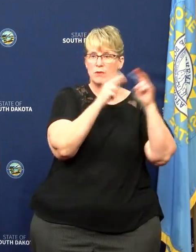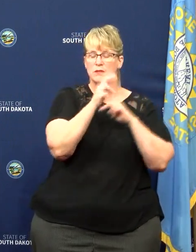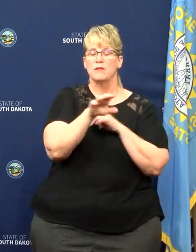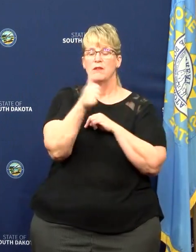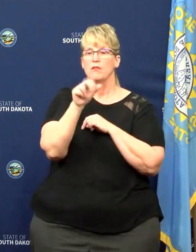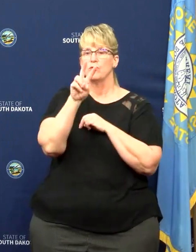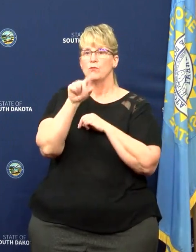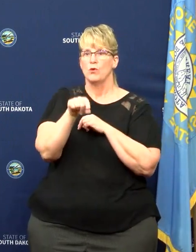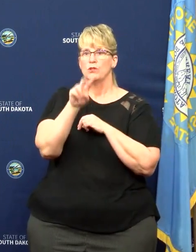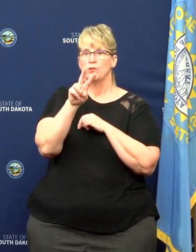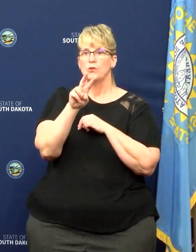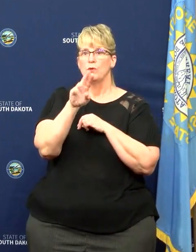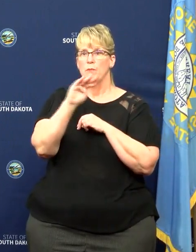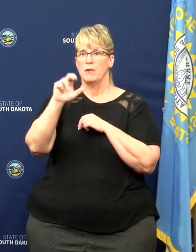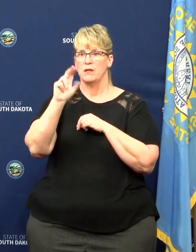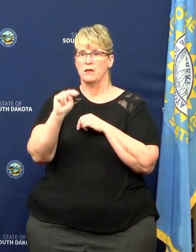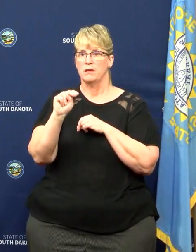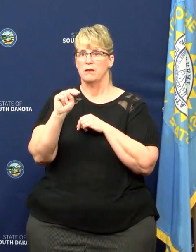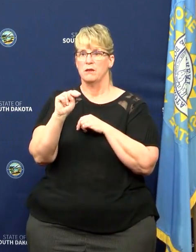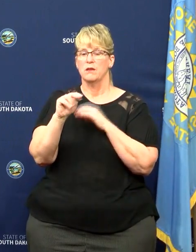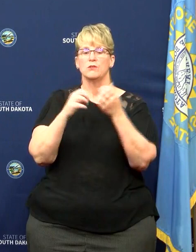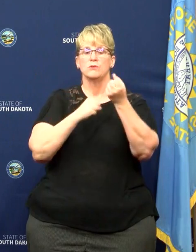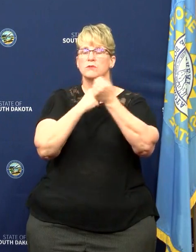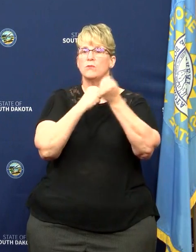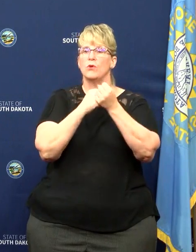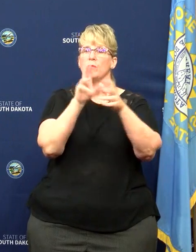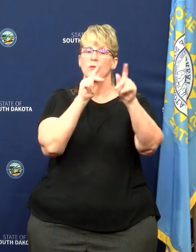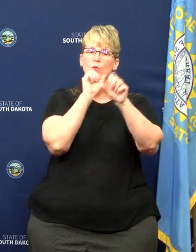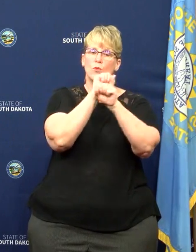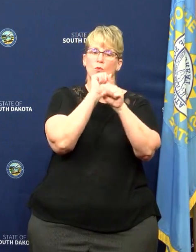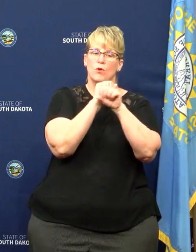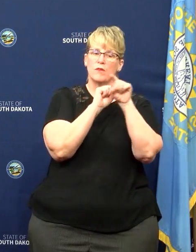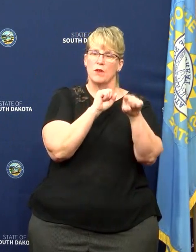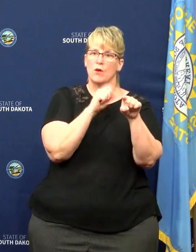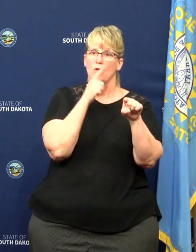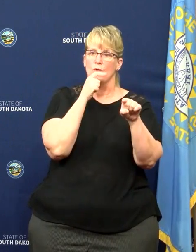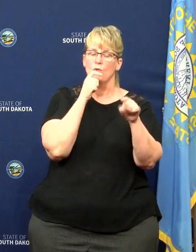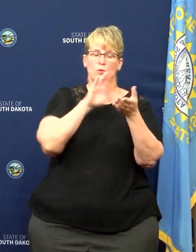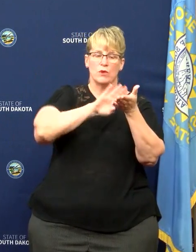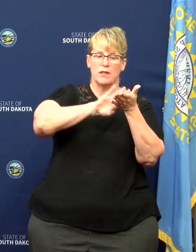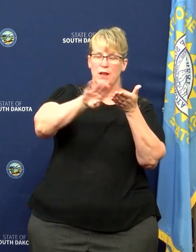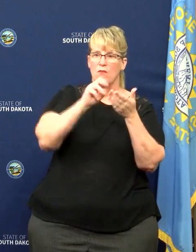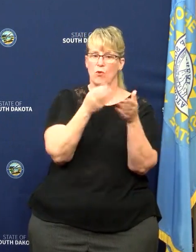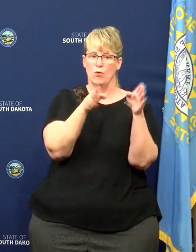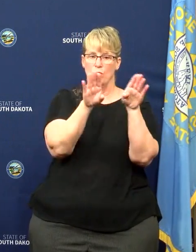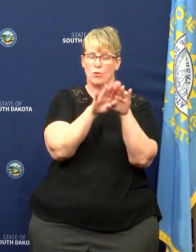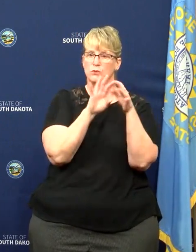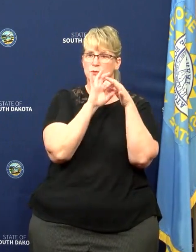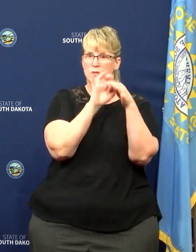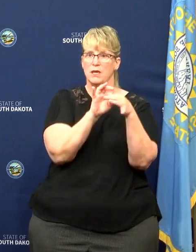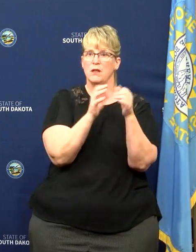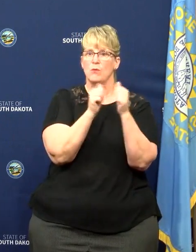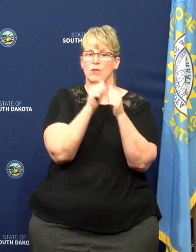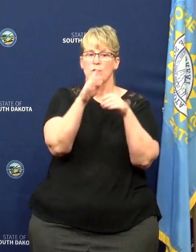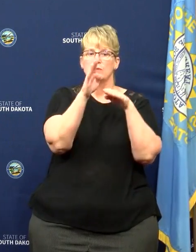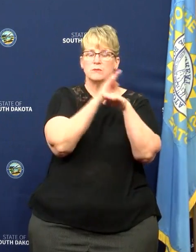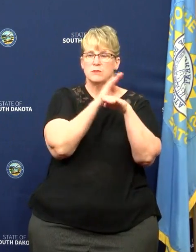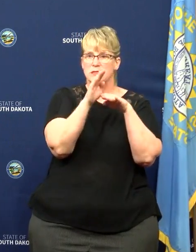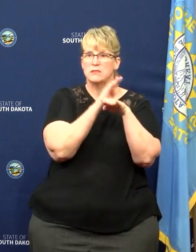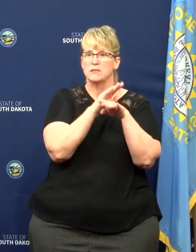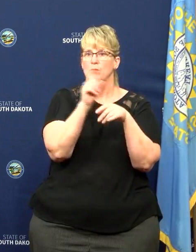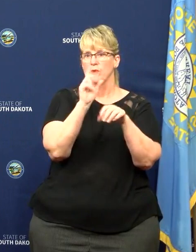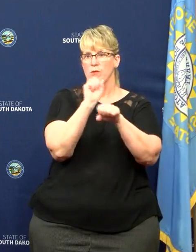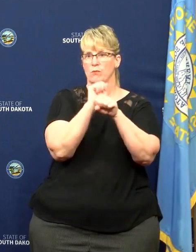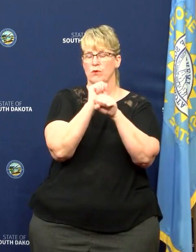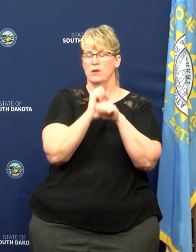million of that $7.9 million will go to support work workers who had layoffs or closures who had to those businesses where